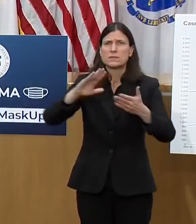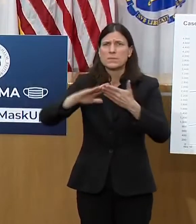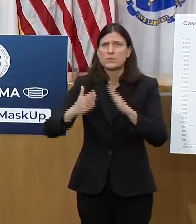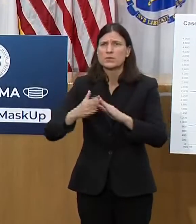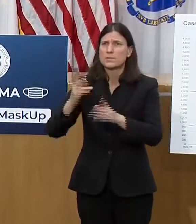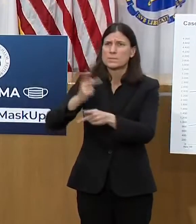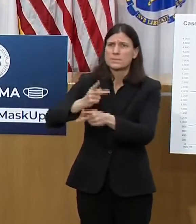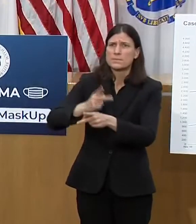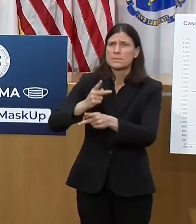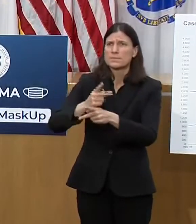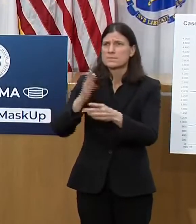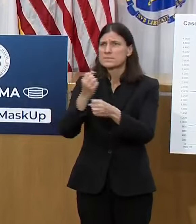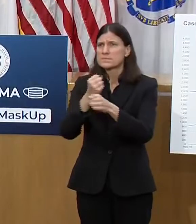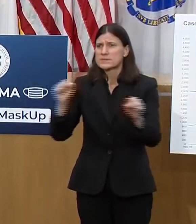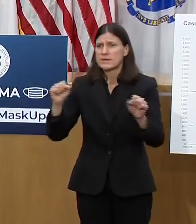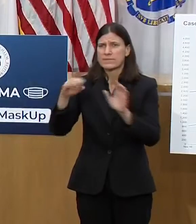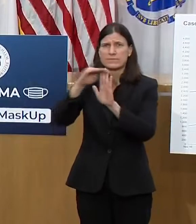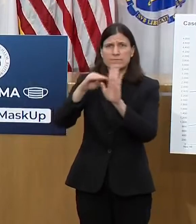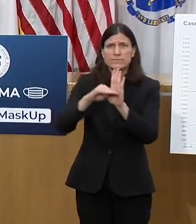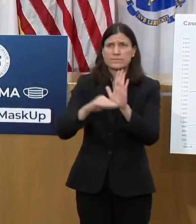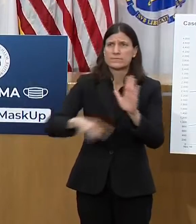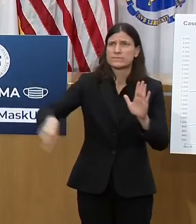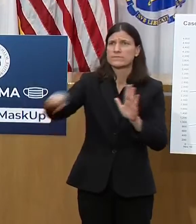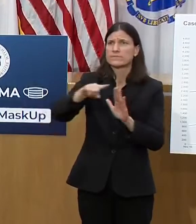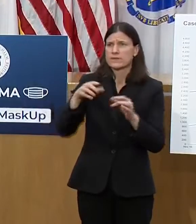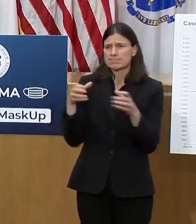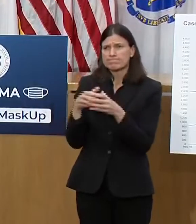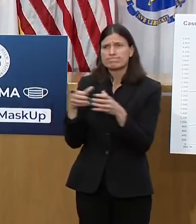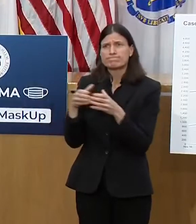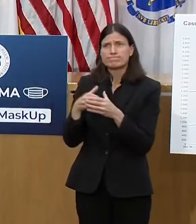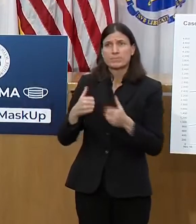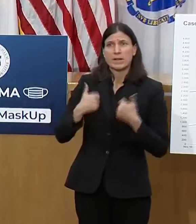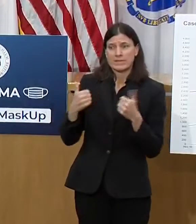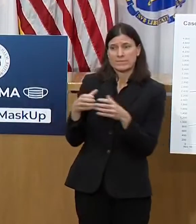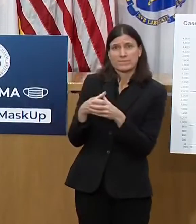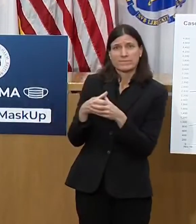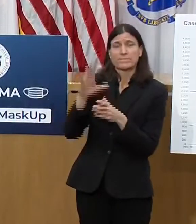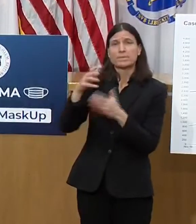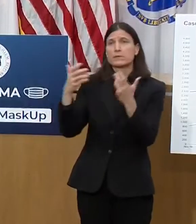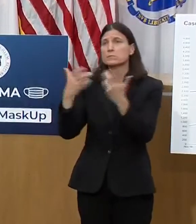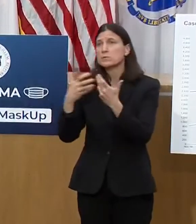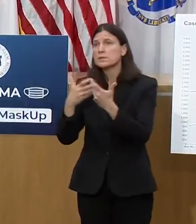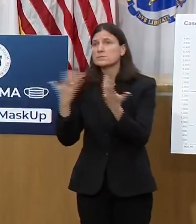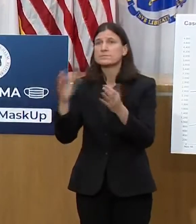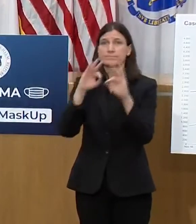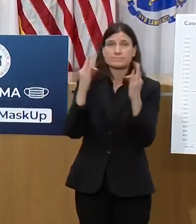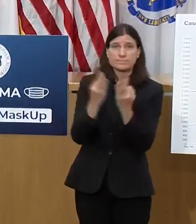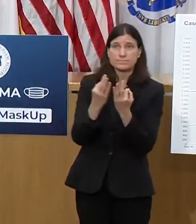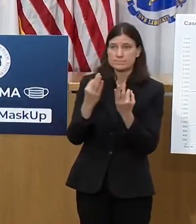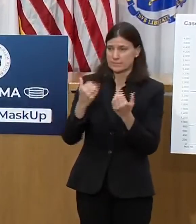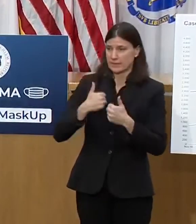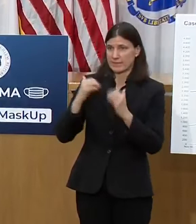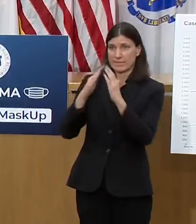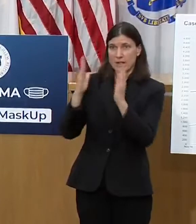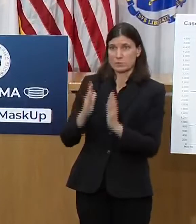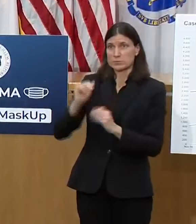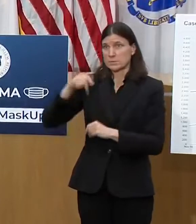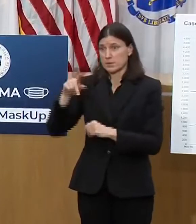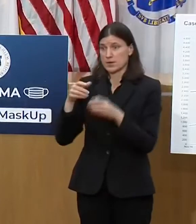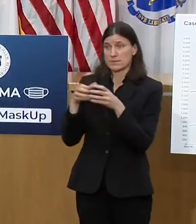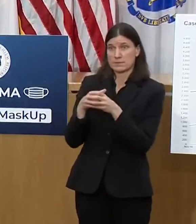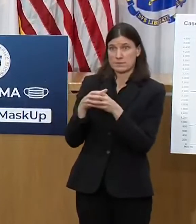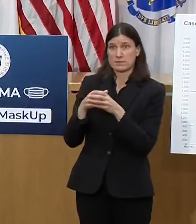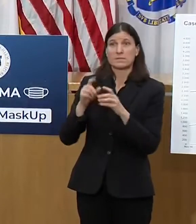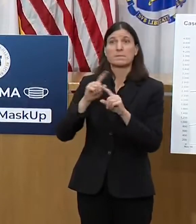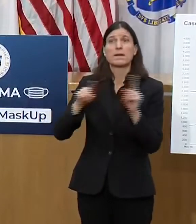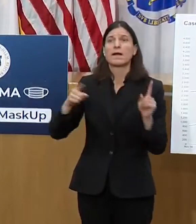would be with members of your own immediate household. Unfortunately, a few days after Thanksgiving, we started